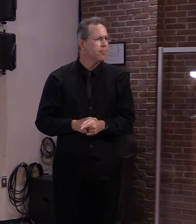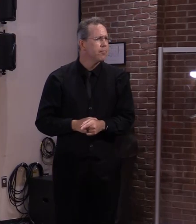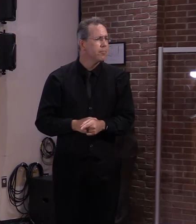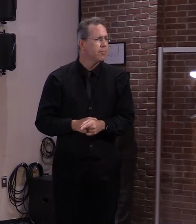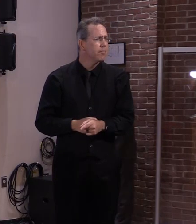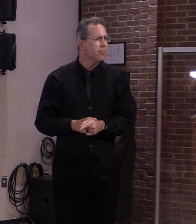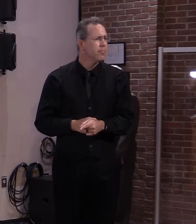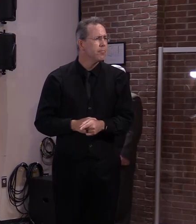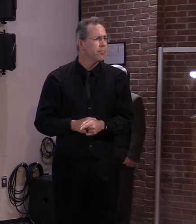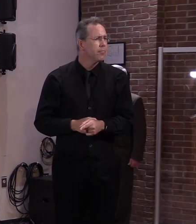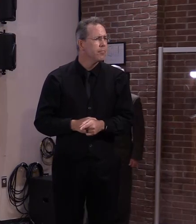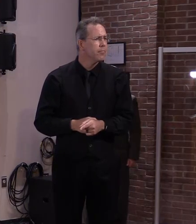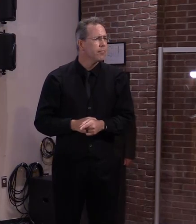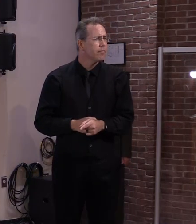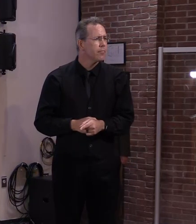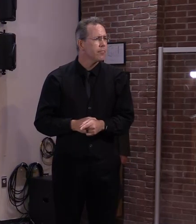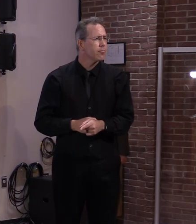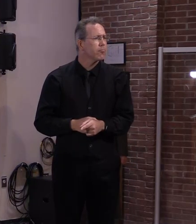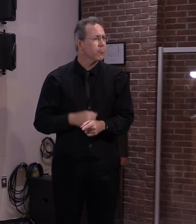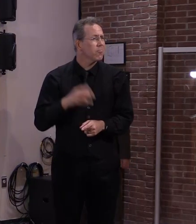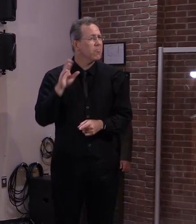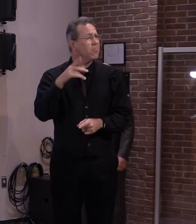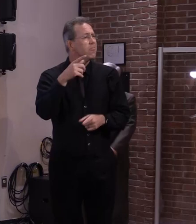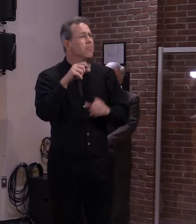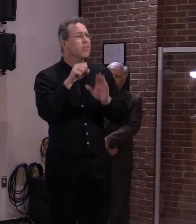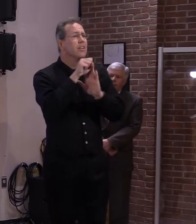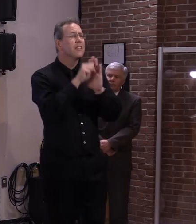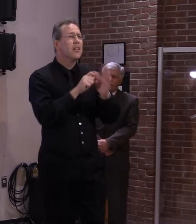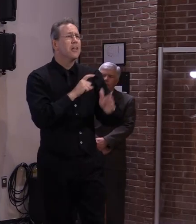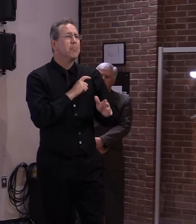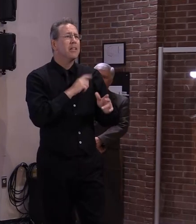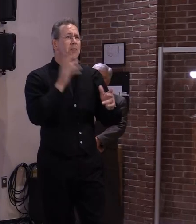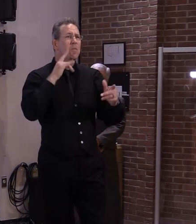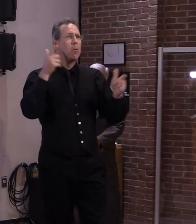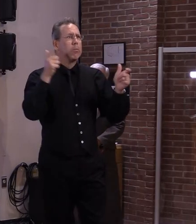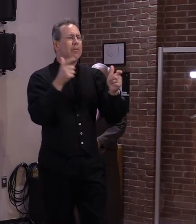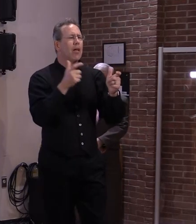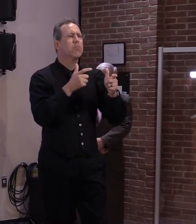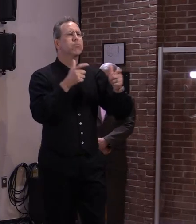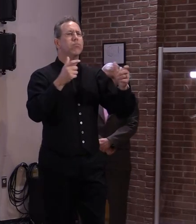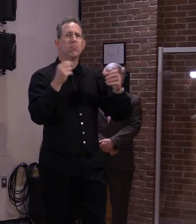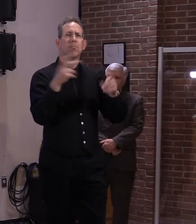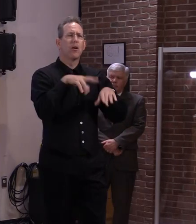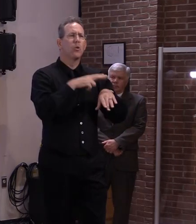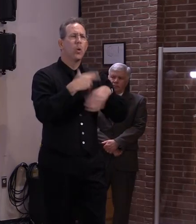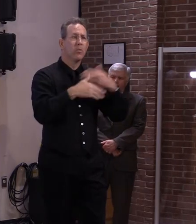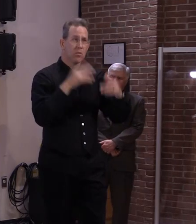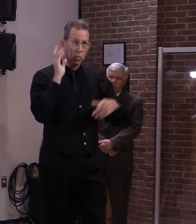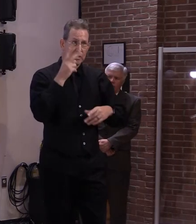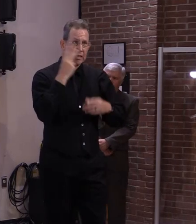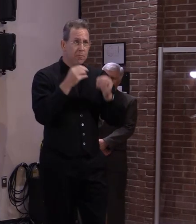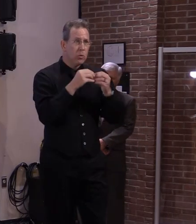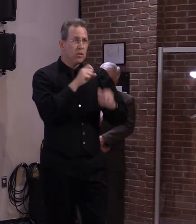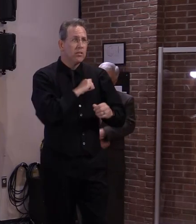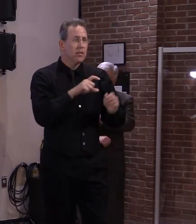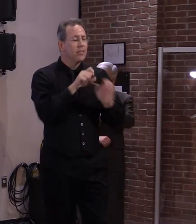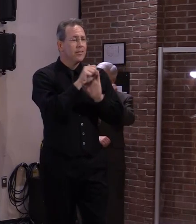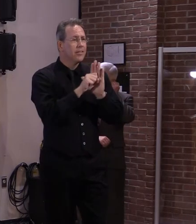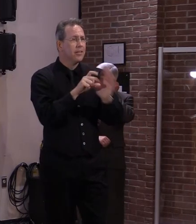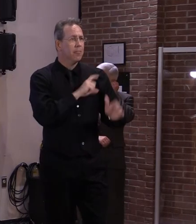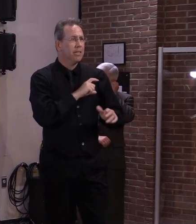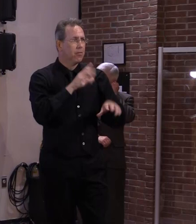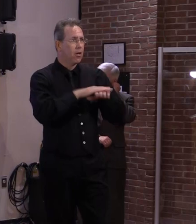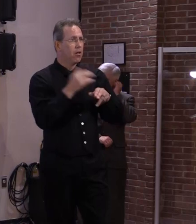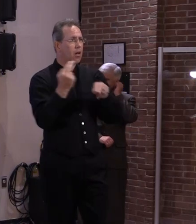on the roads in vermont i believe you will and so i would advocate uh and advise people to slow down um